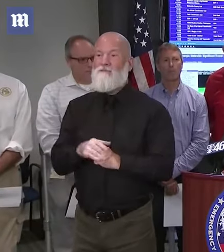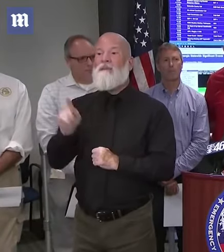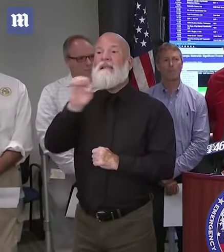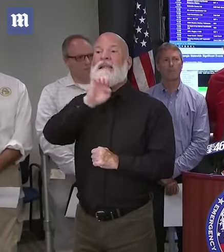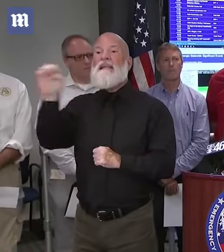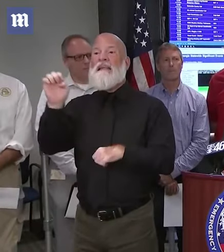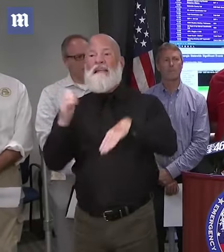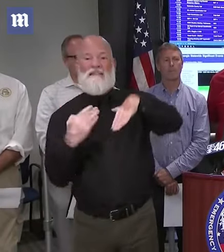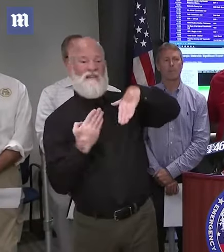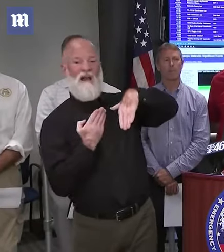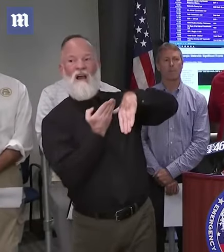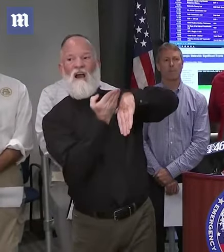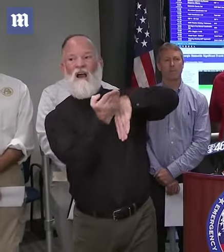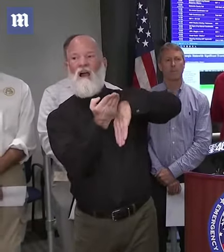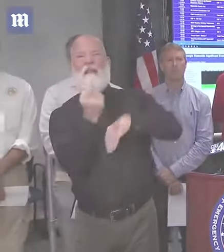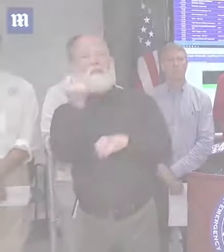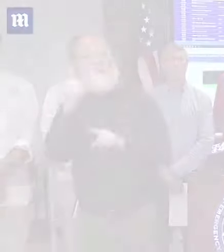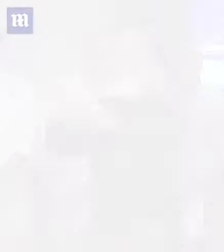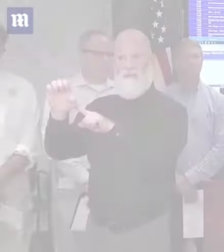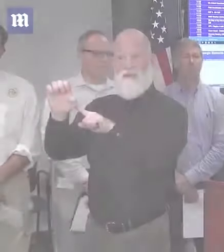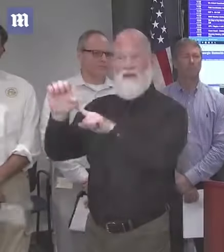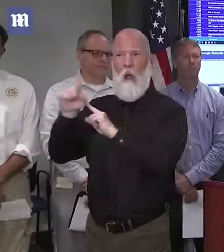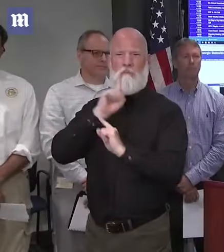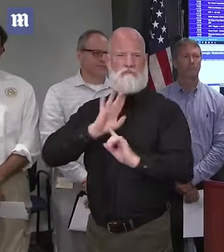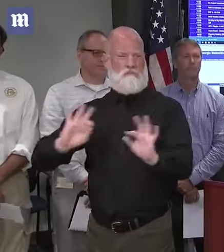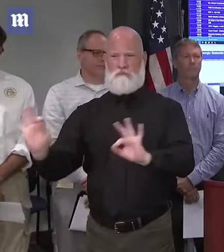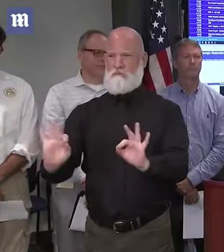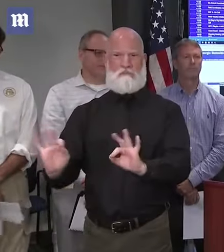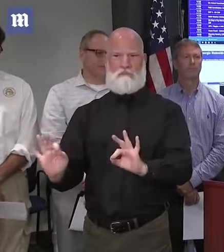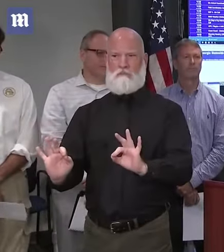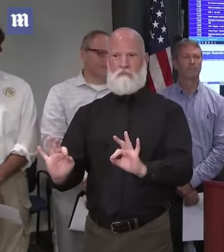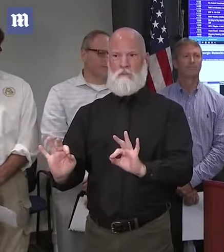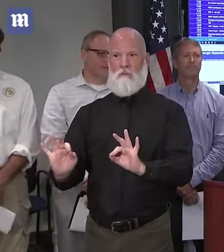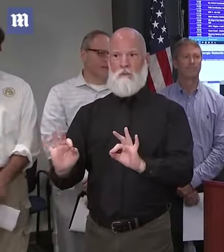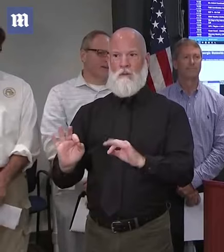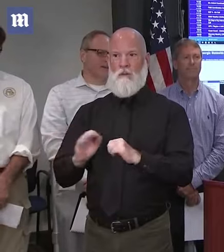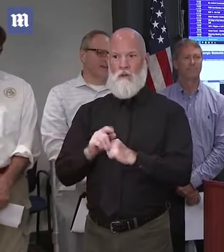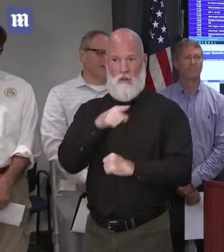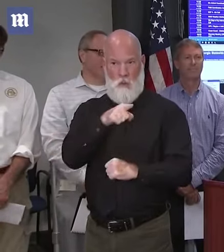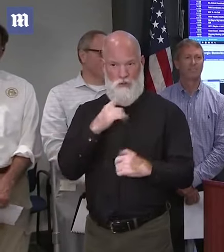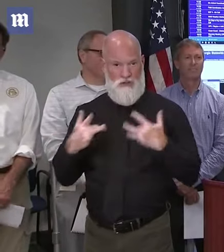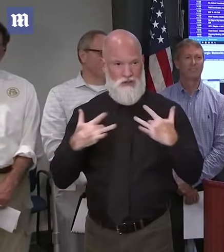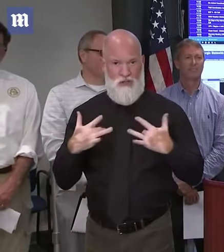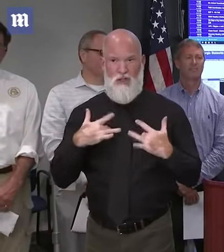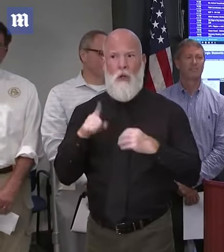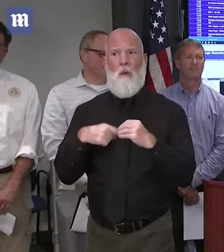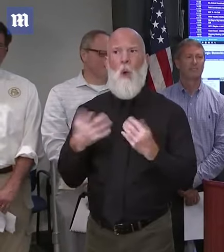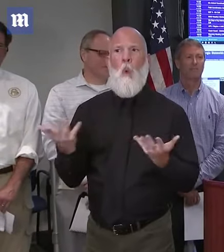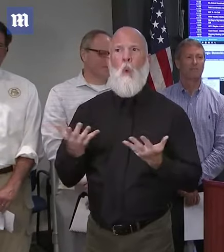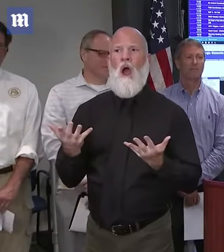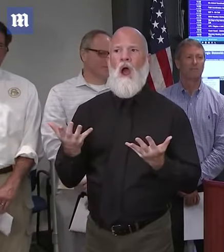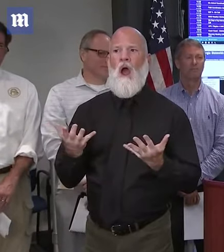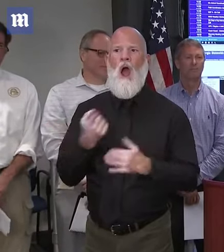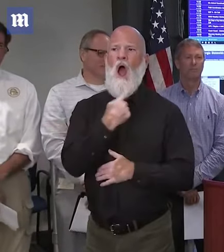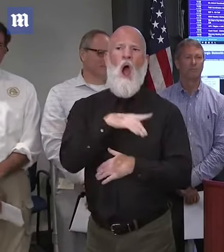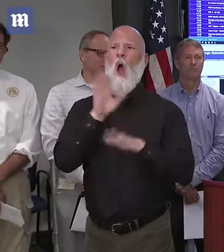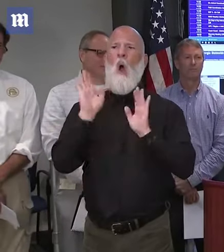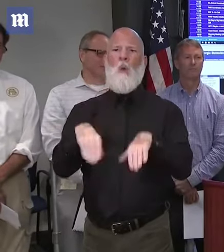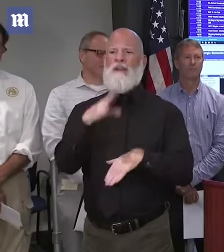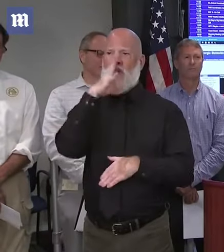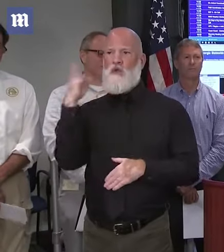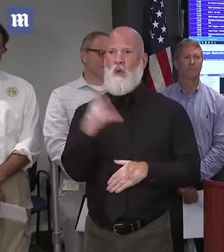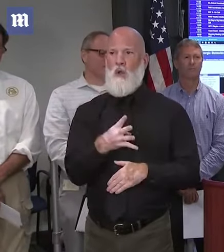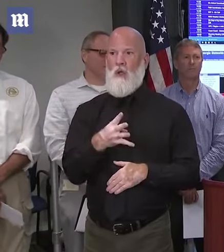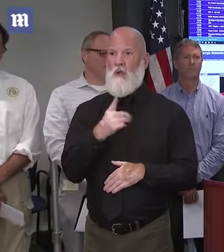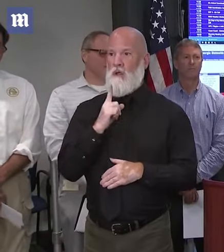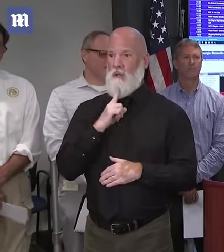is one coming from the exact opposite direction. We haven't cried wolf too often ourselves and therefore I think when we do